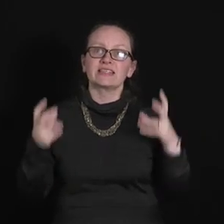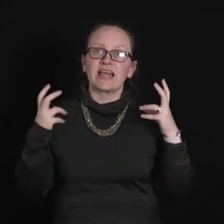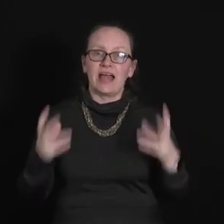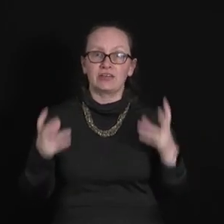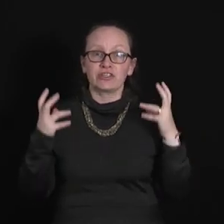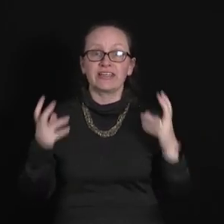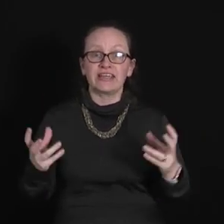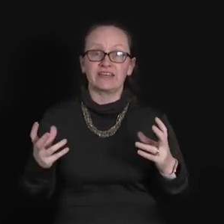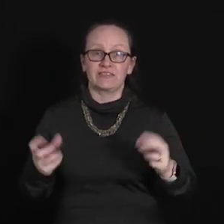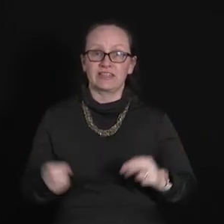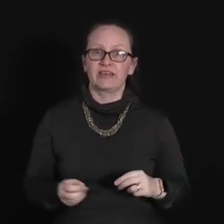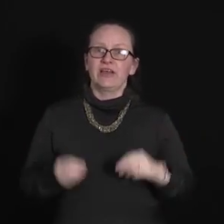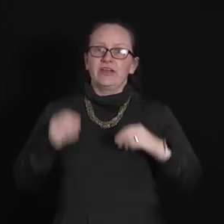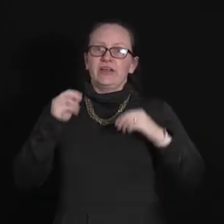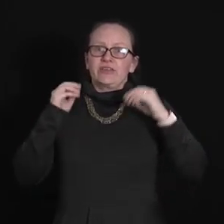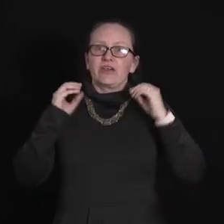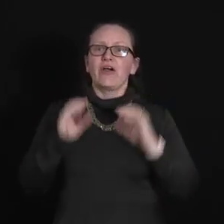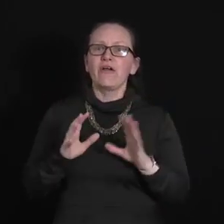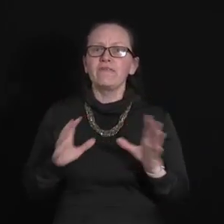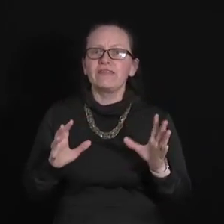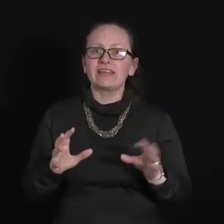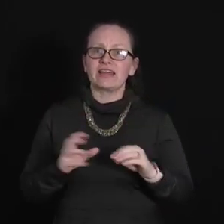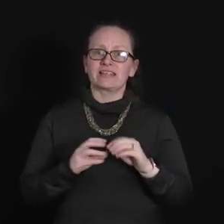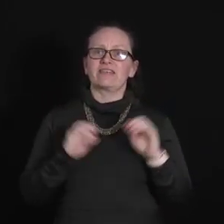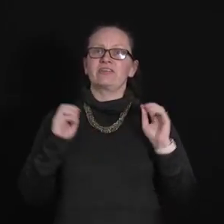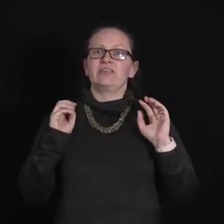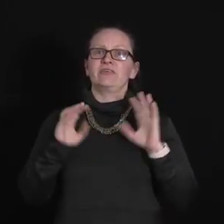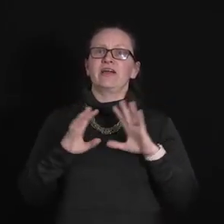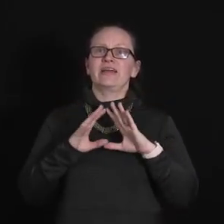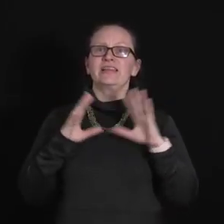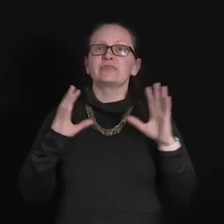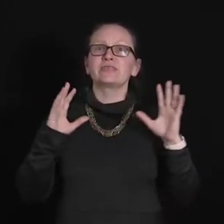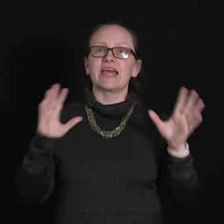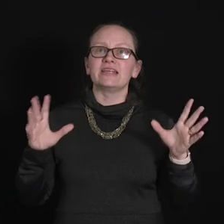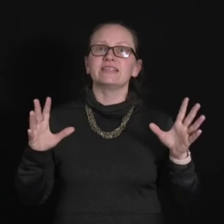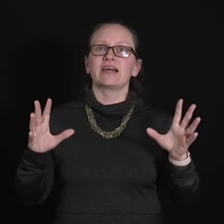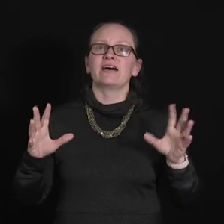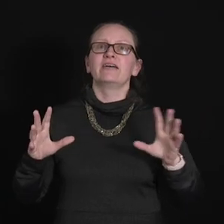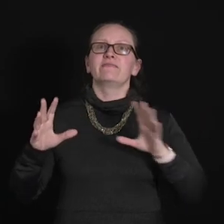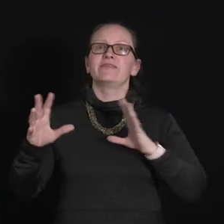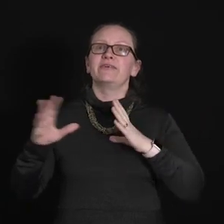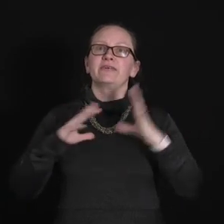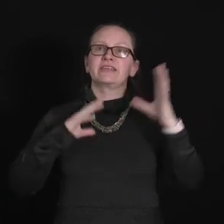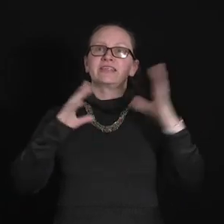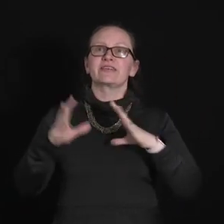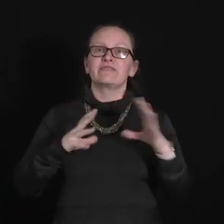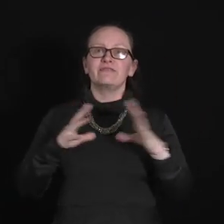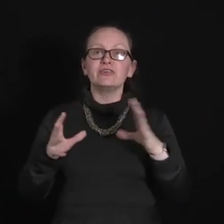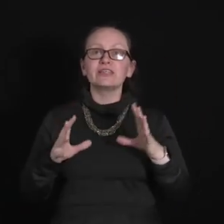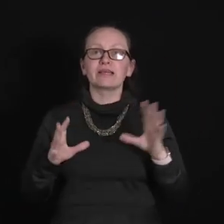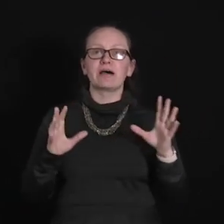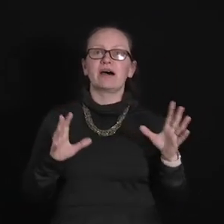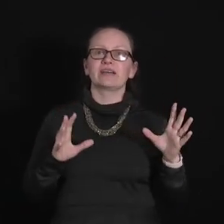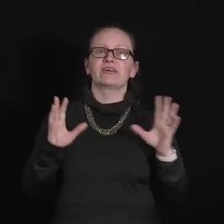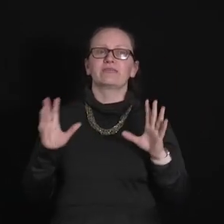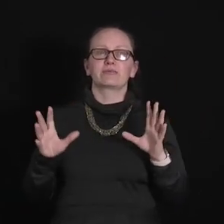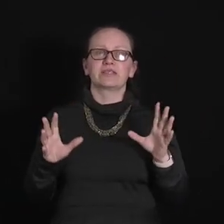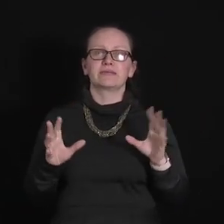actually gives. So hopefully that's given you a little taster for this confusing part of quantum